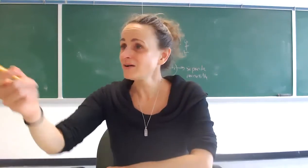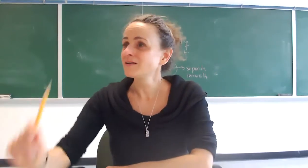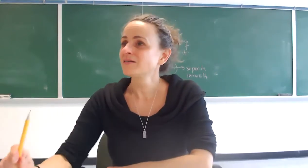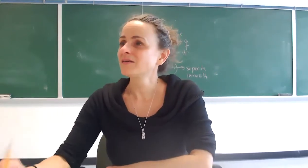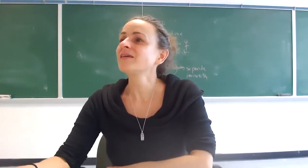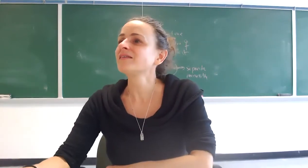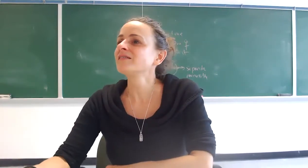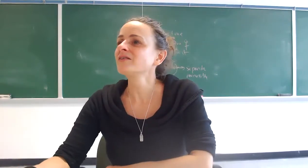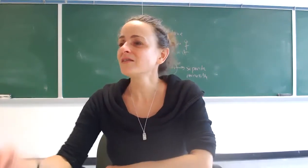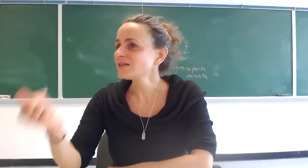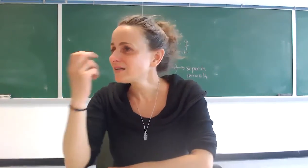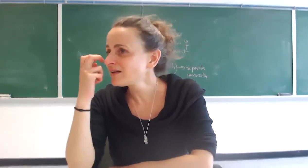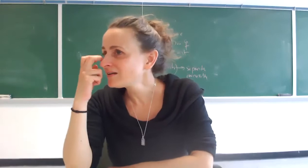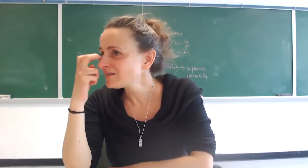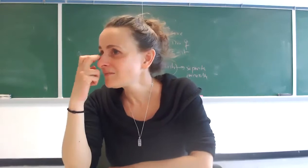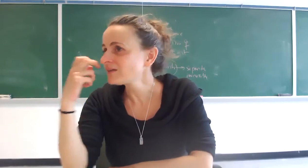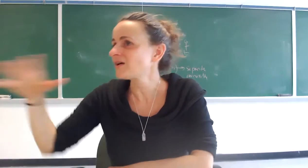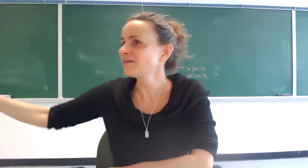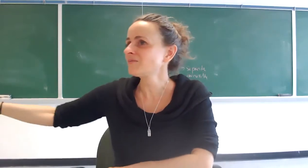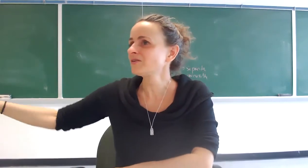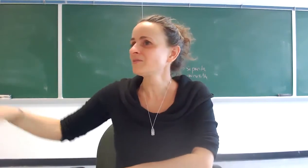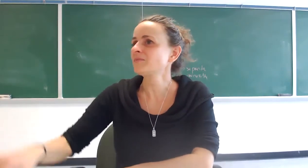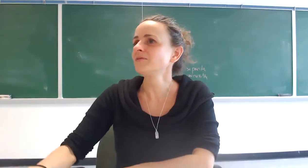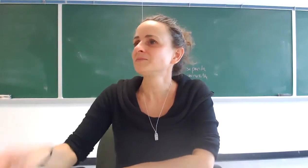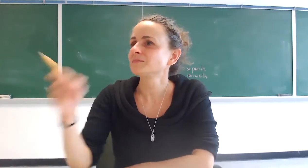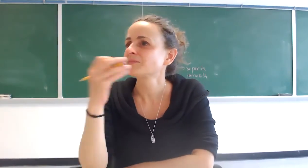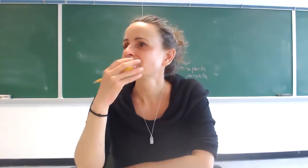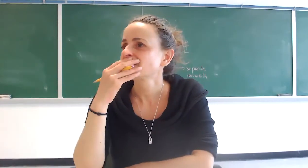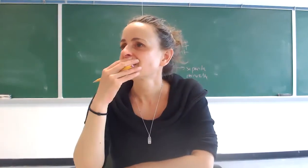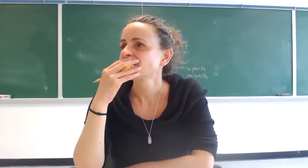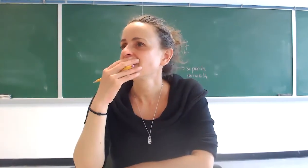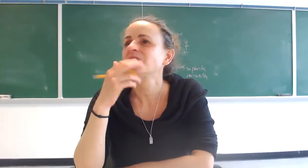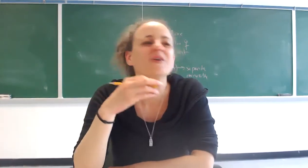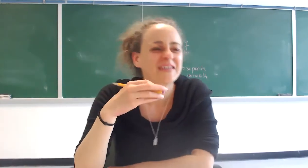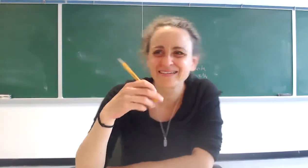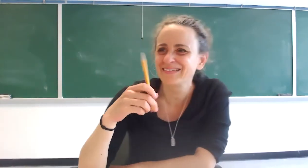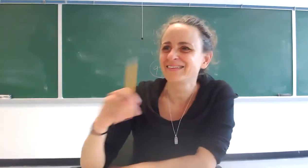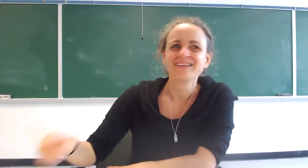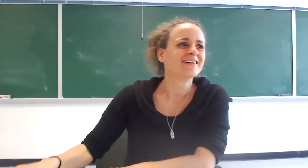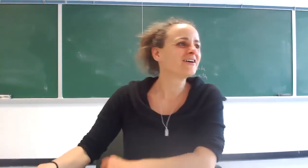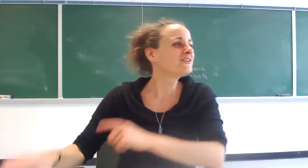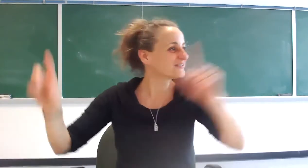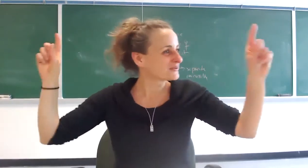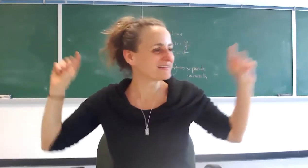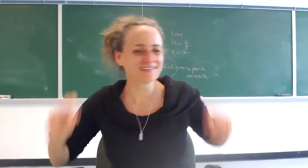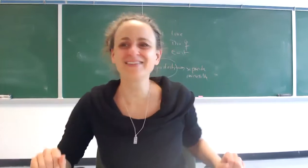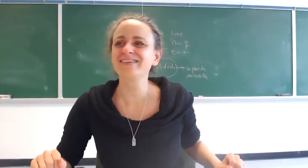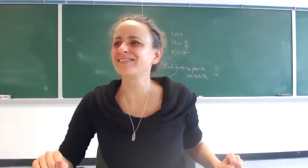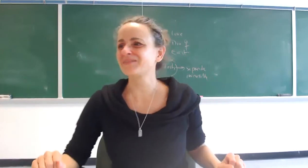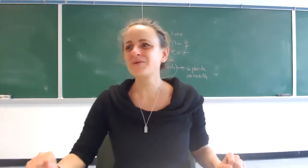yes is there such an idea in islam that god is among the people you don't know okay y'all look into it it's probably